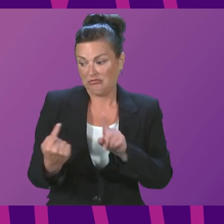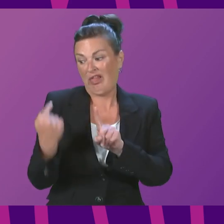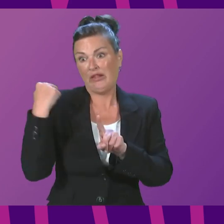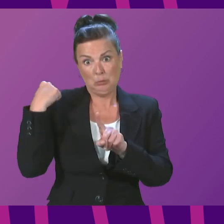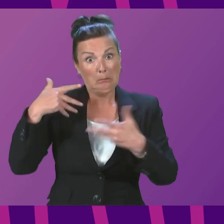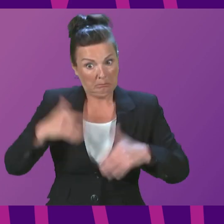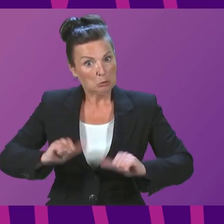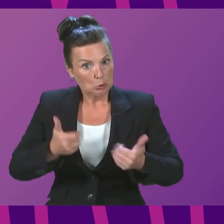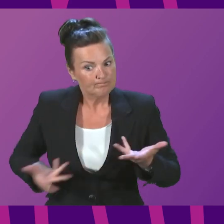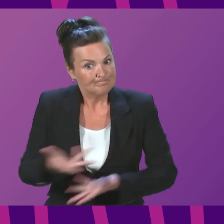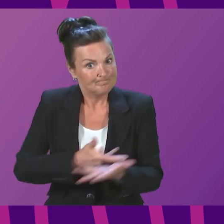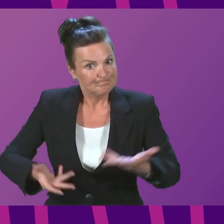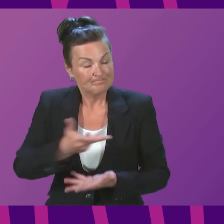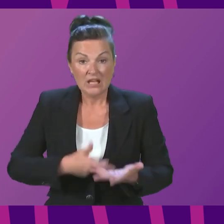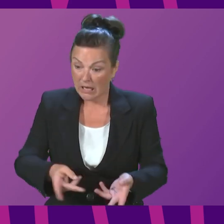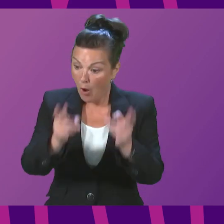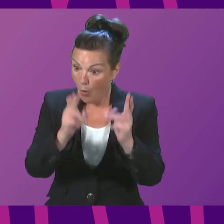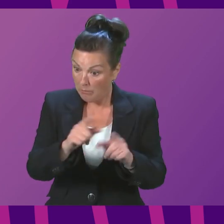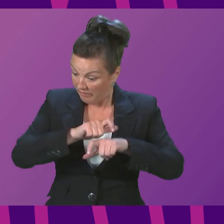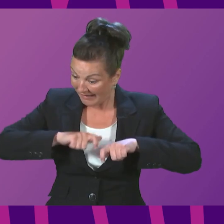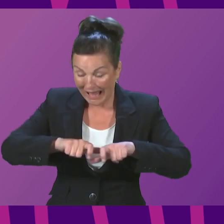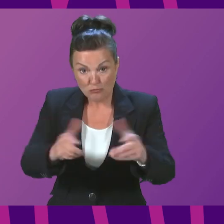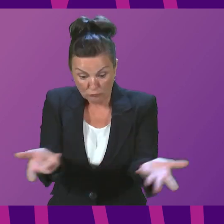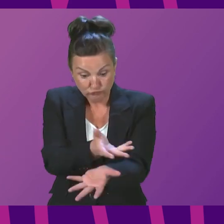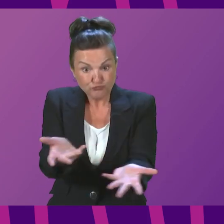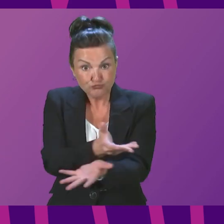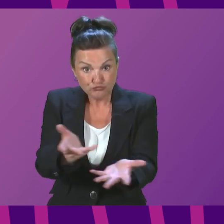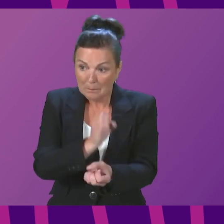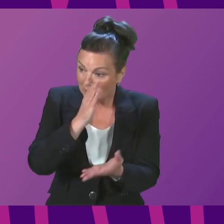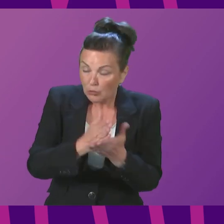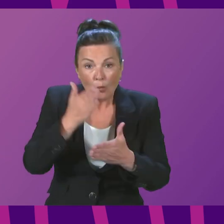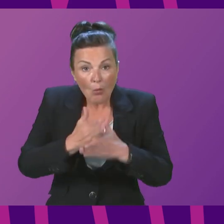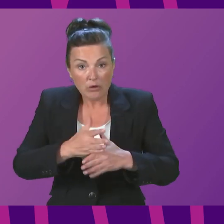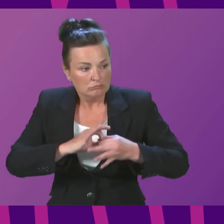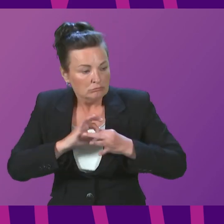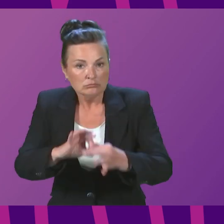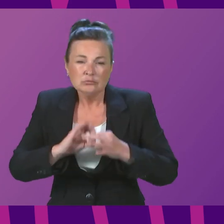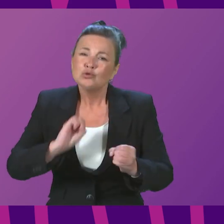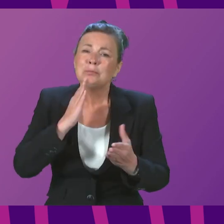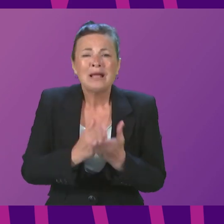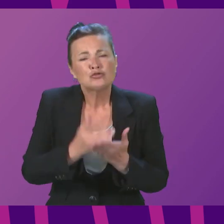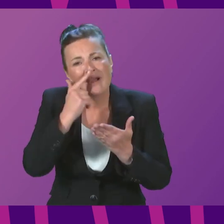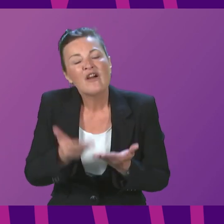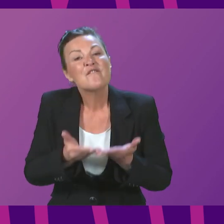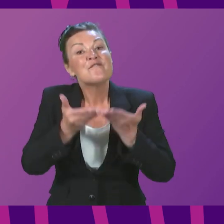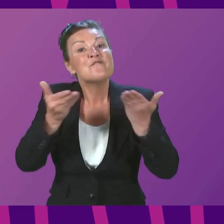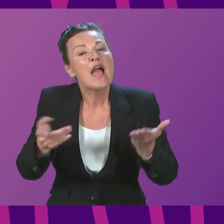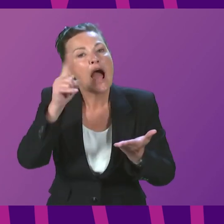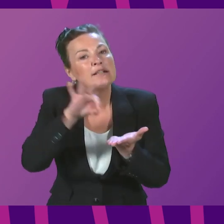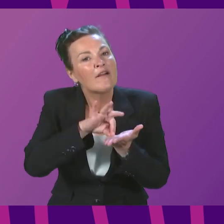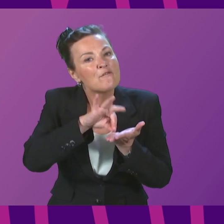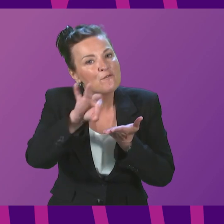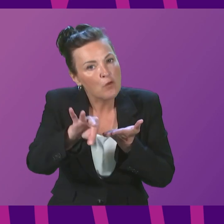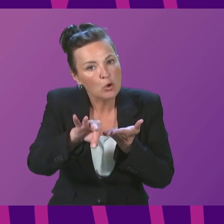a constructive discussion. I hope all sides will continue to work together constructively to ensure that a fair and affordable pay increase